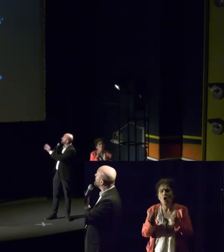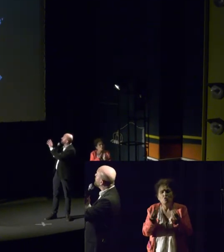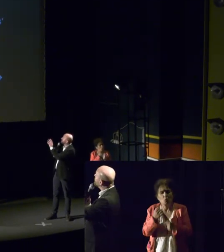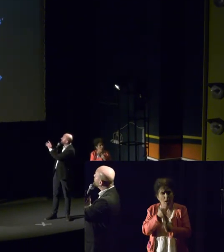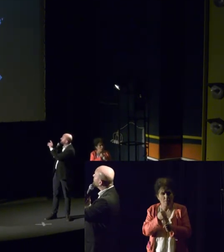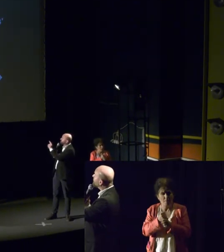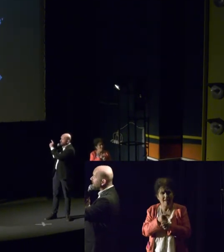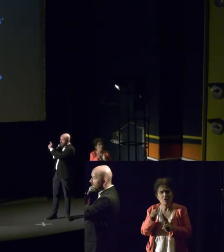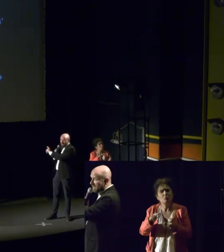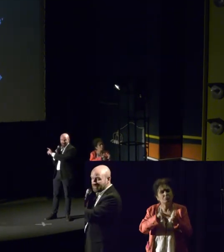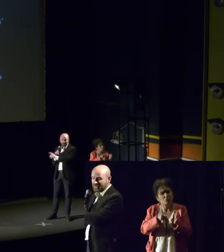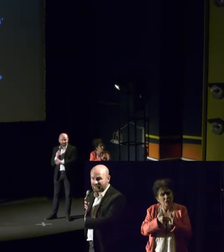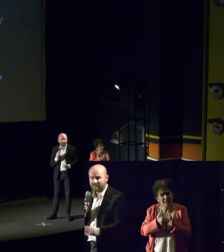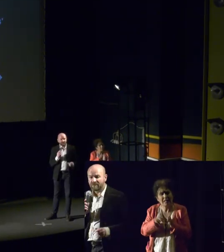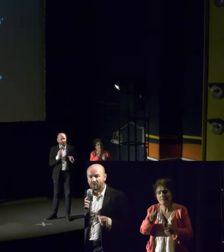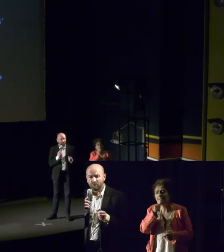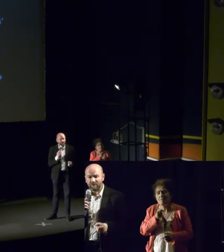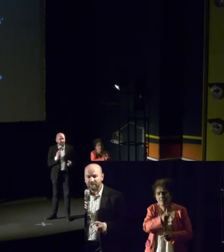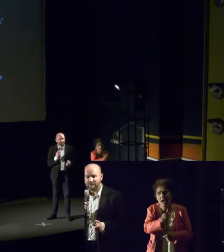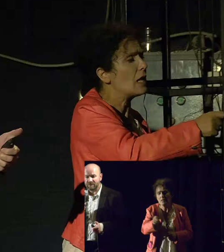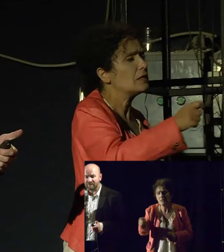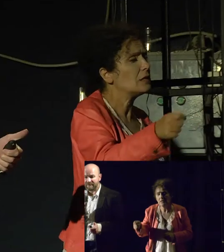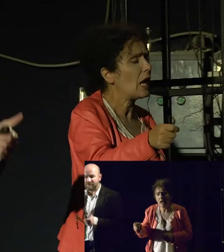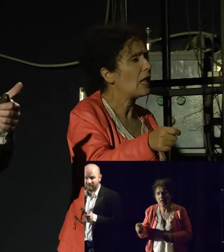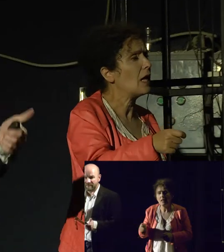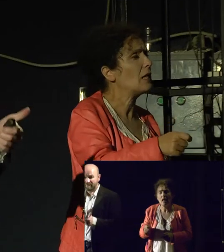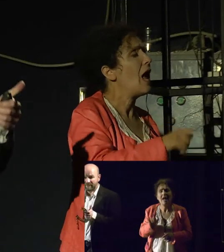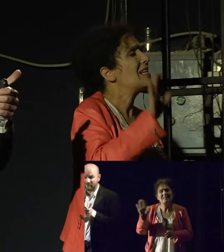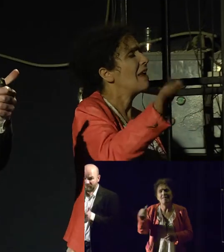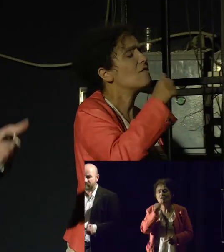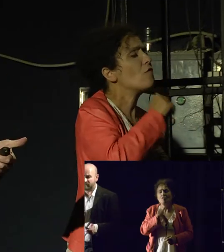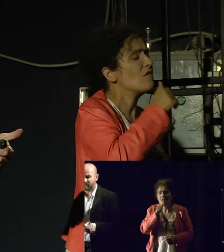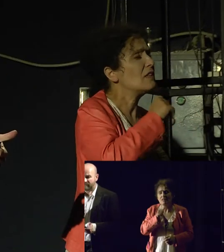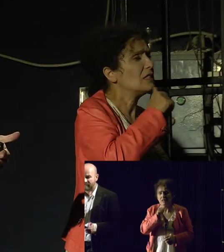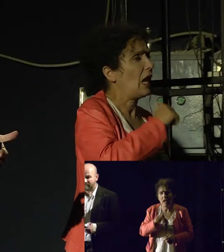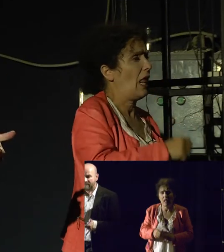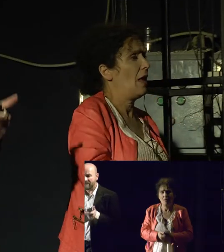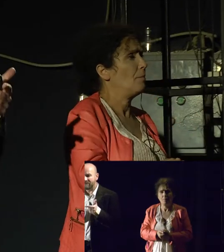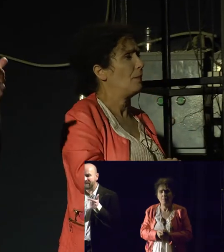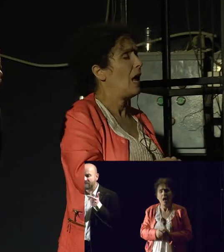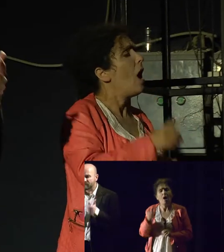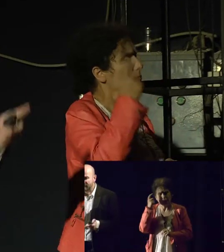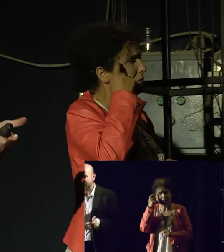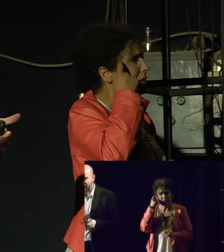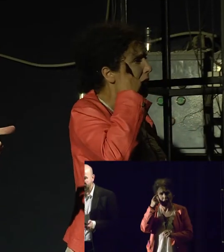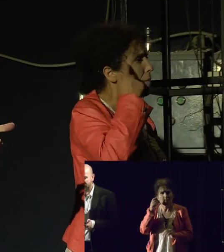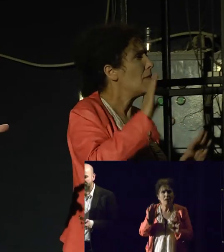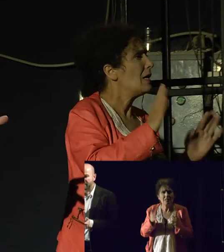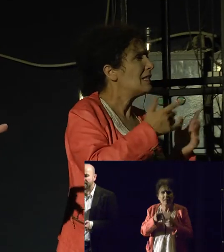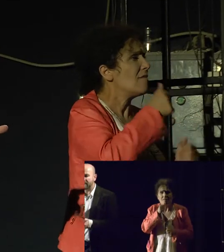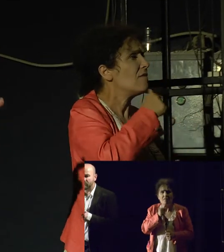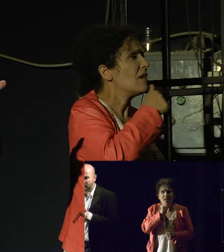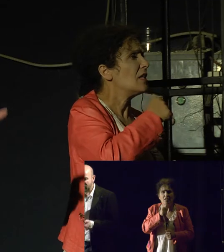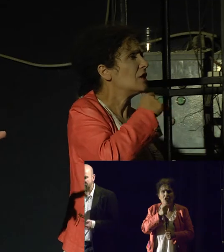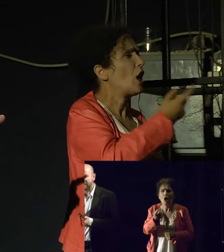us. What do we know about their funding? One thing we know is that they're funded by the U.S. Christian right. There is increasing evidence